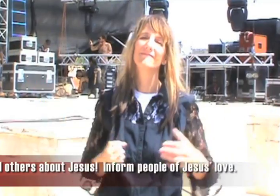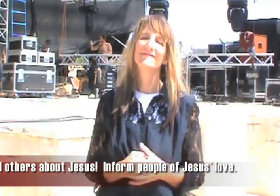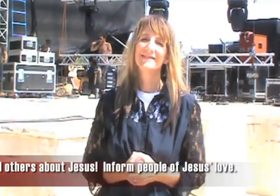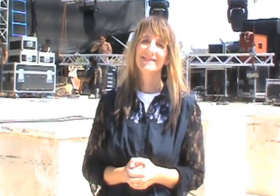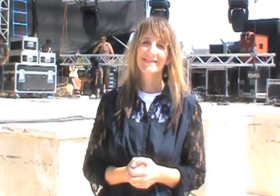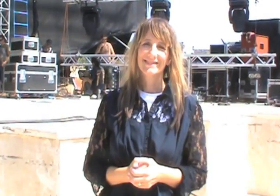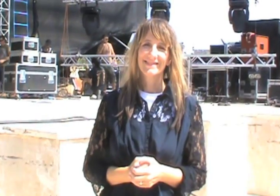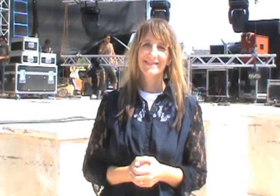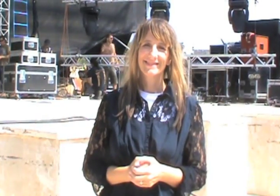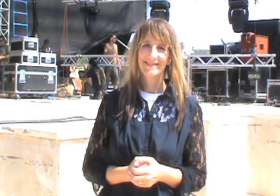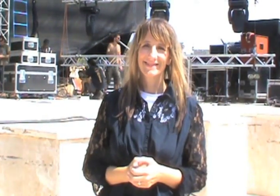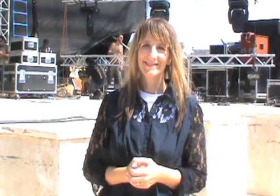about Jesus.